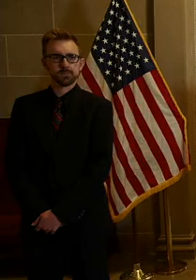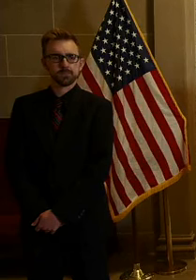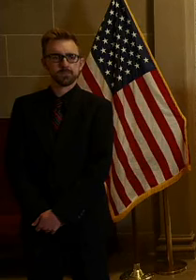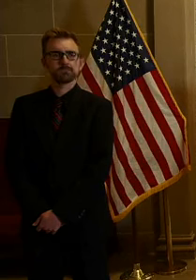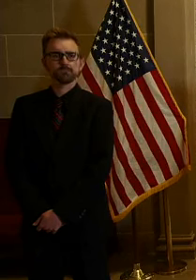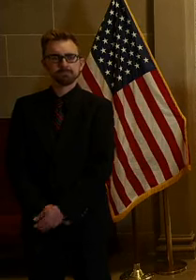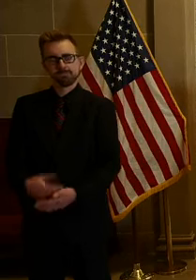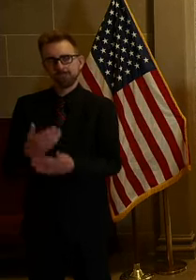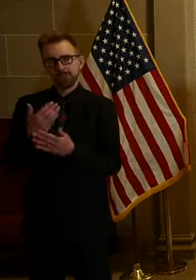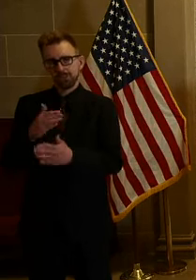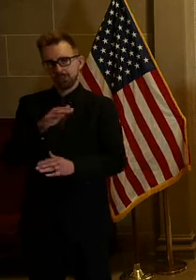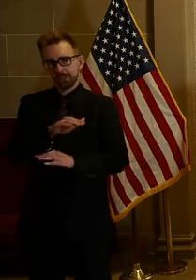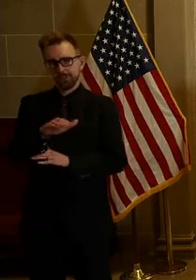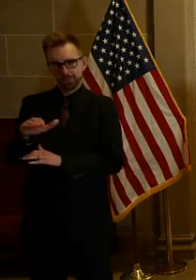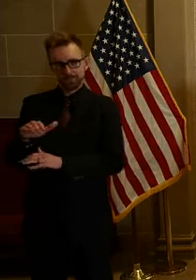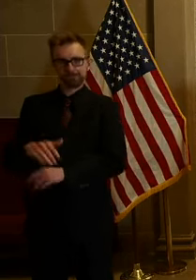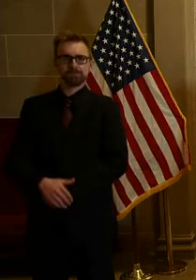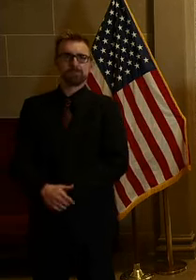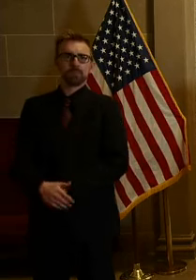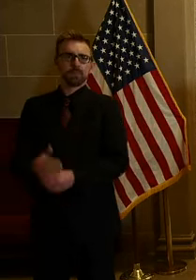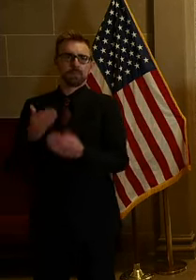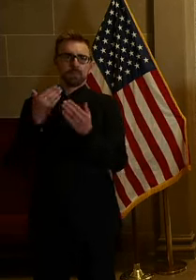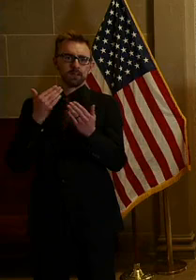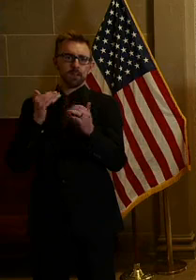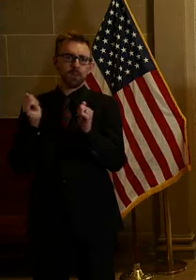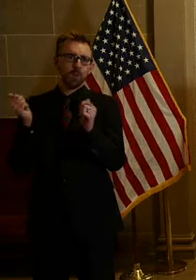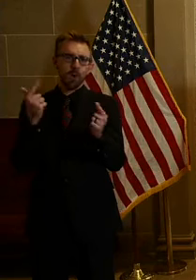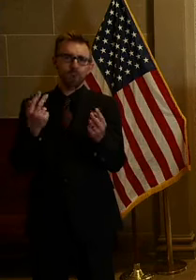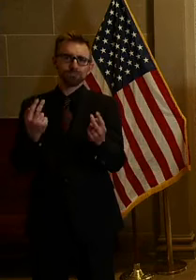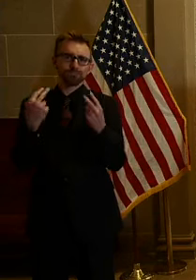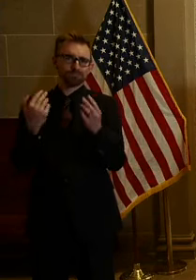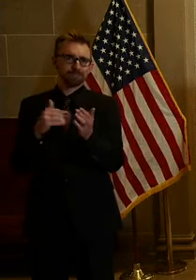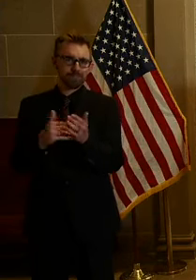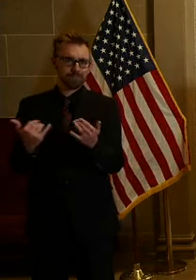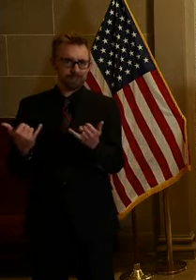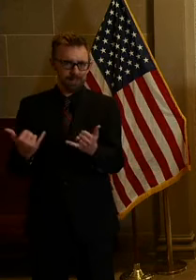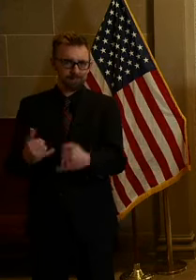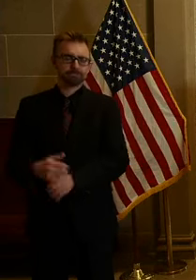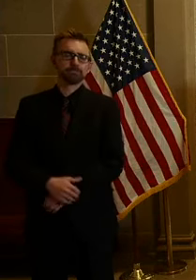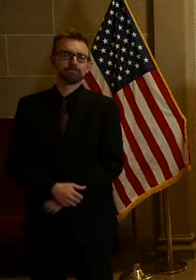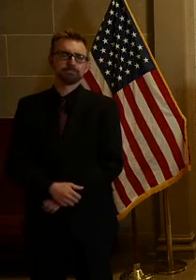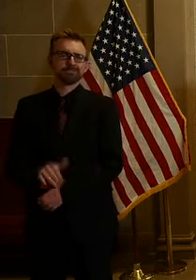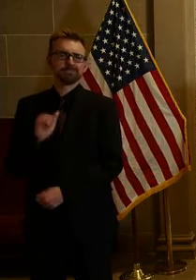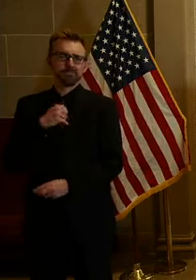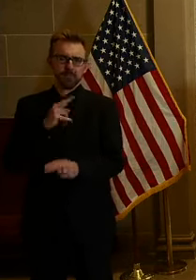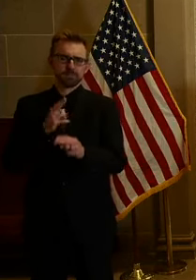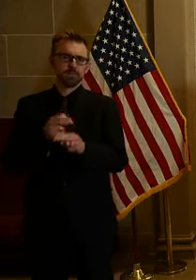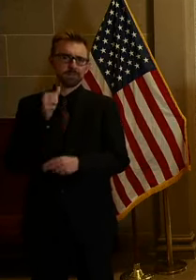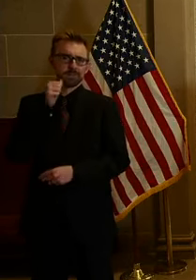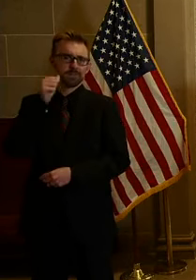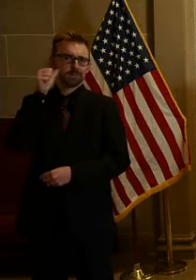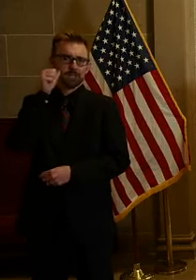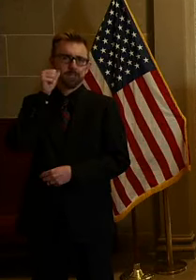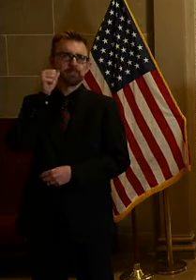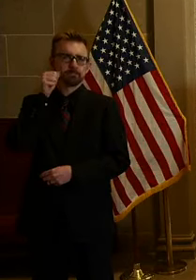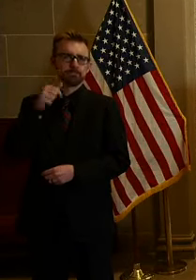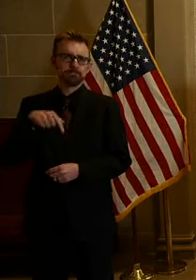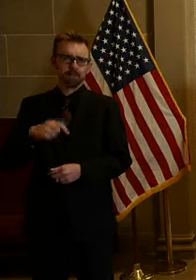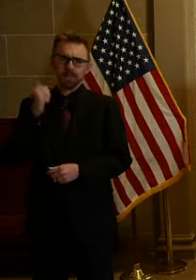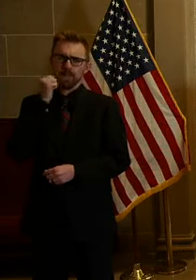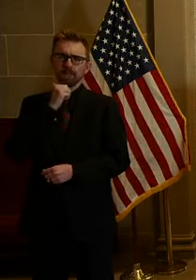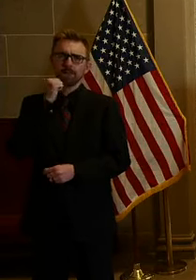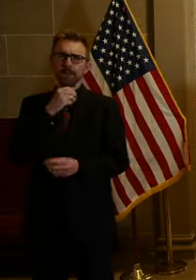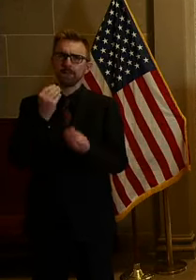Good afternoon. Thank you all for listening again today. As I mentioned yesterday, these daily